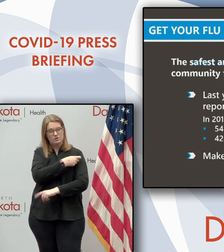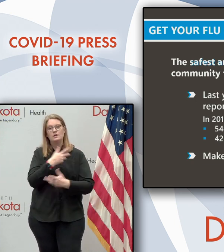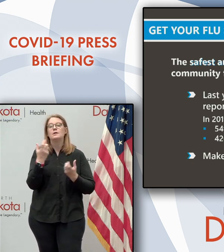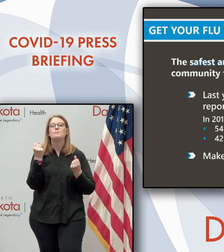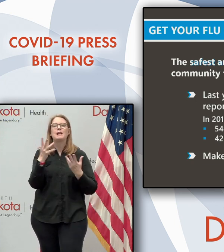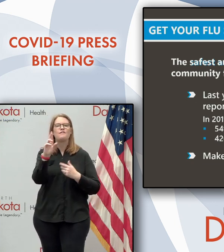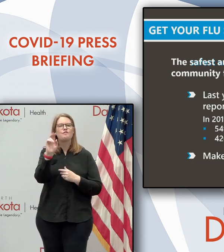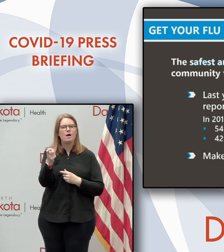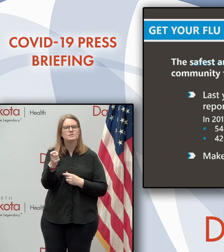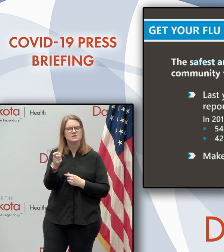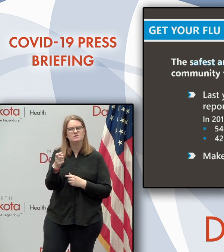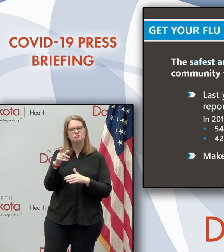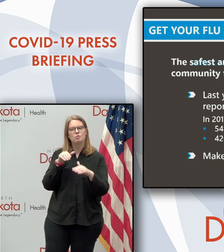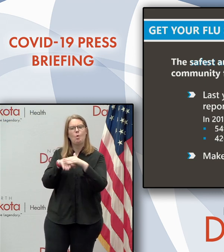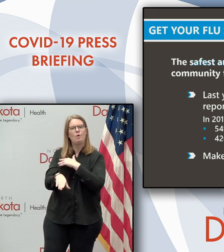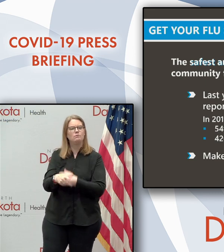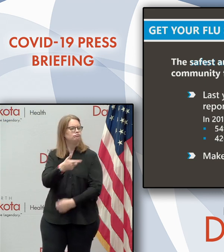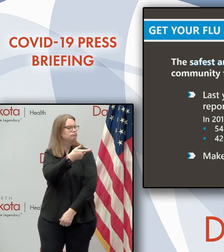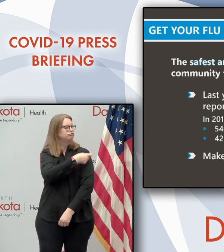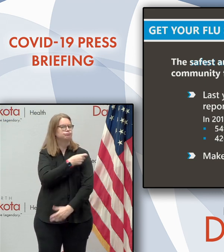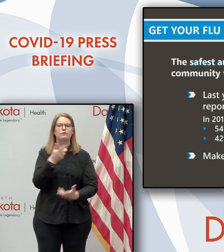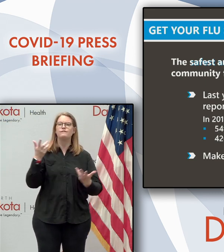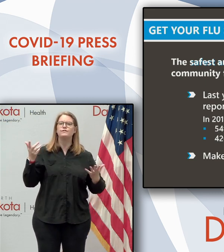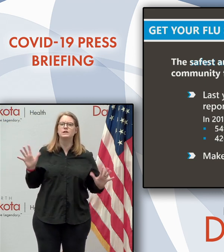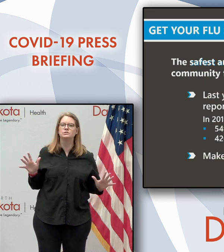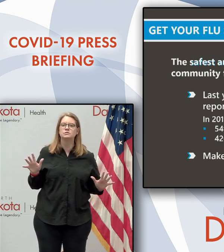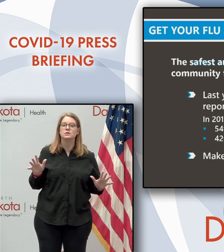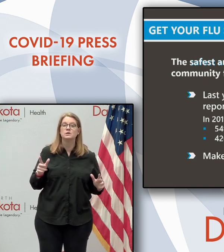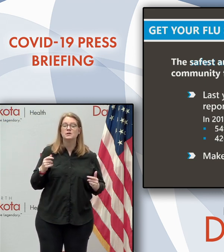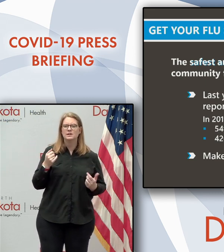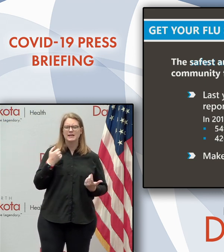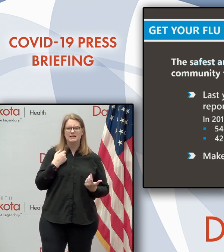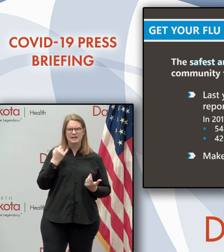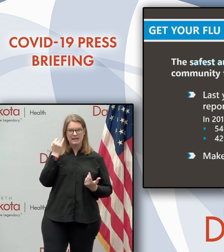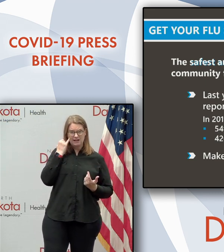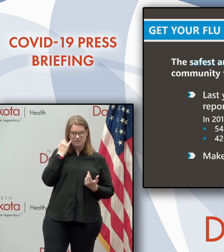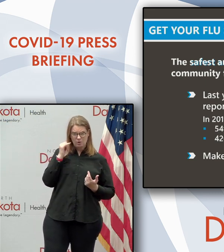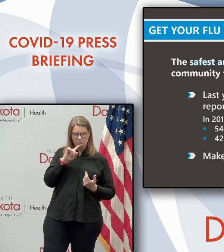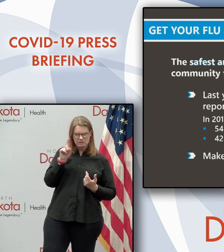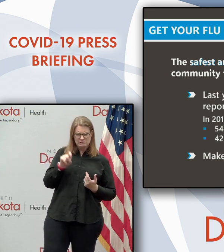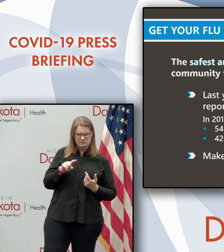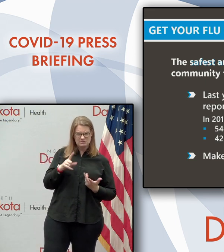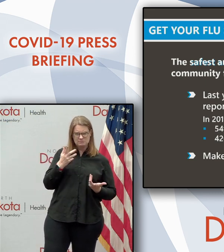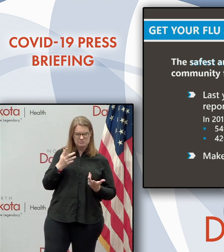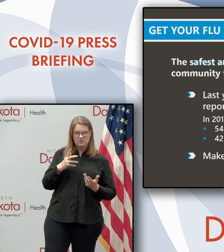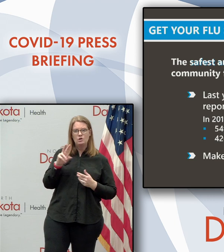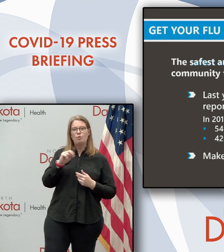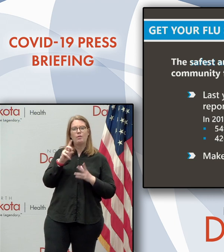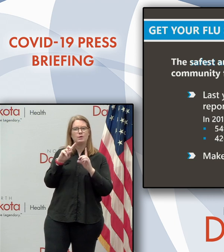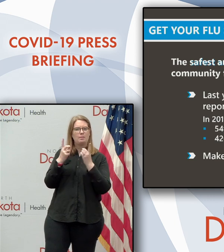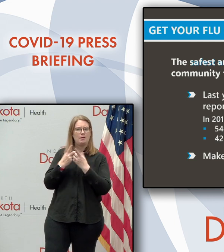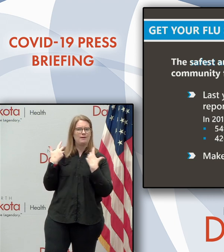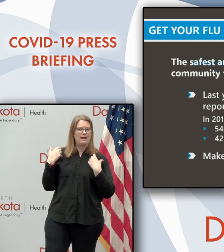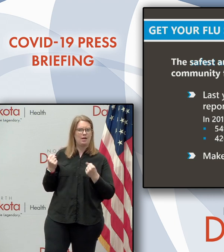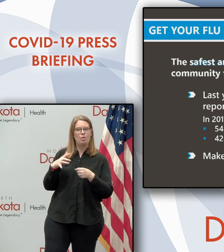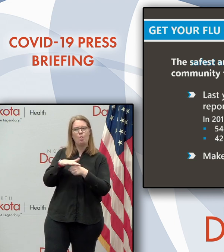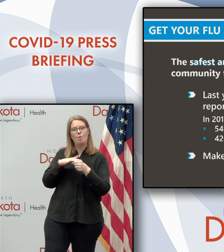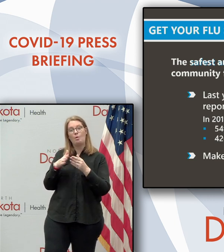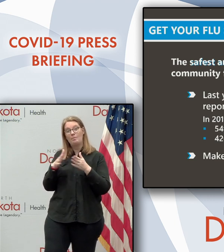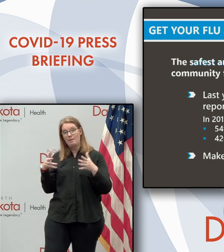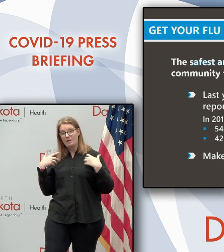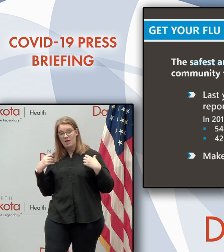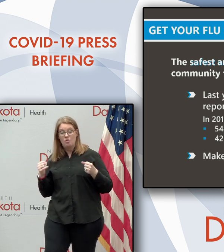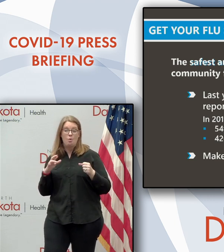on site. And so, again, if you've got any questions about that, you can check in with your local public health, North Dakota Department of Health, or your provider